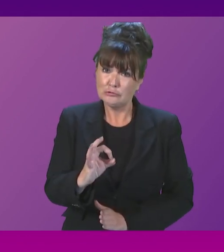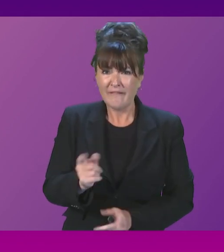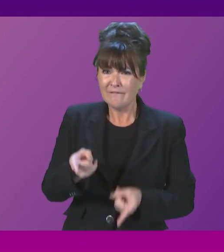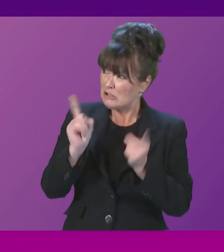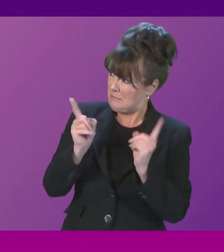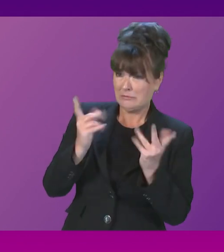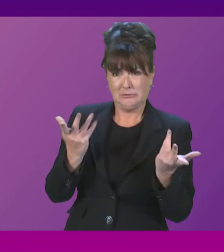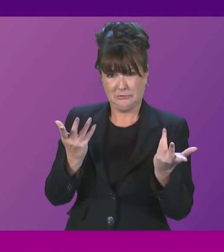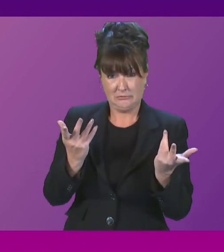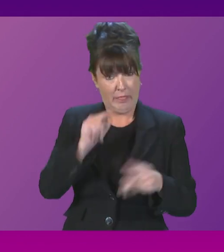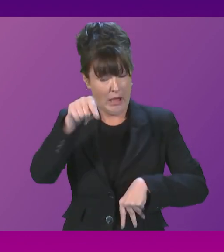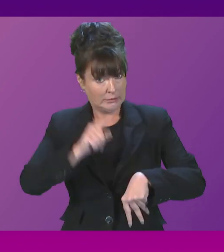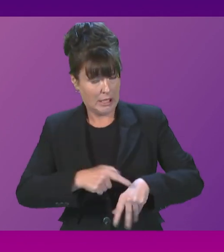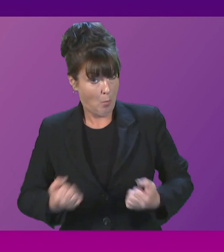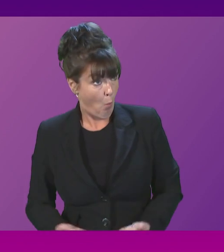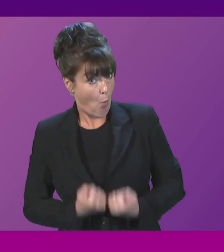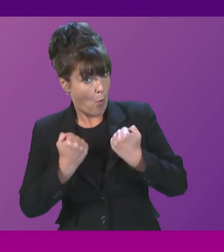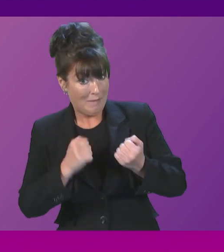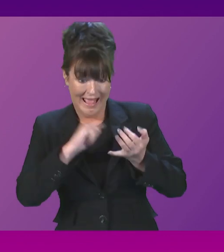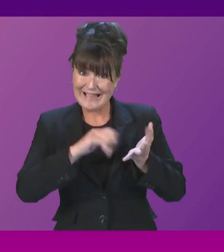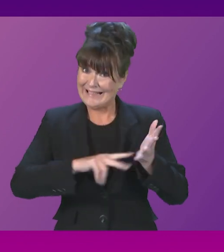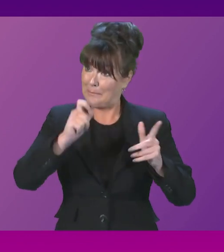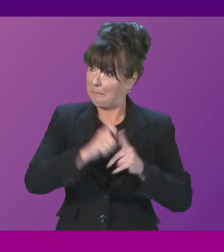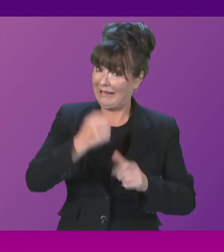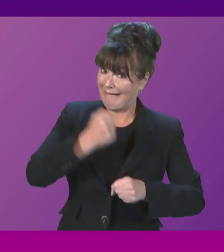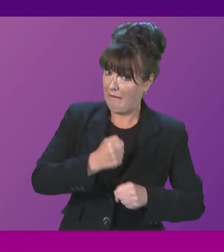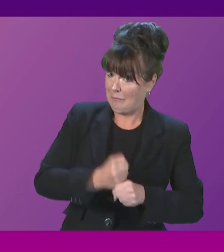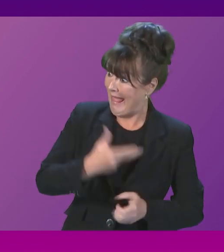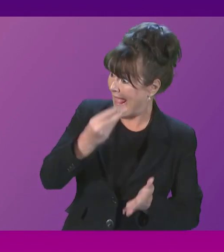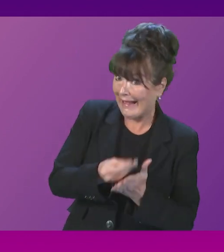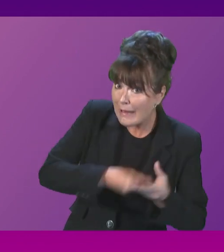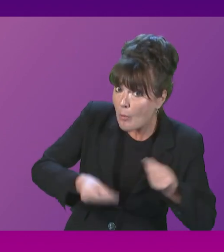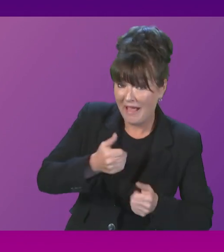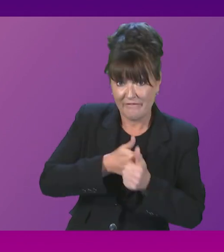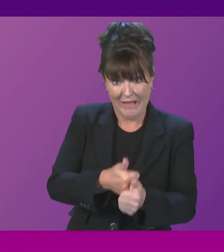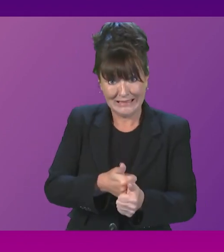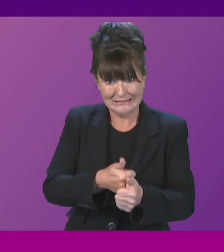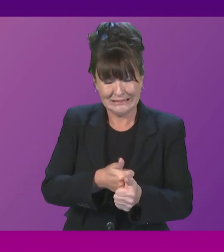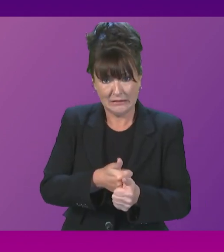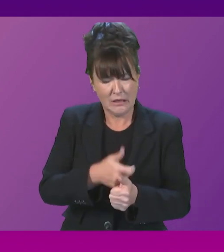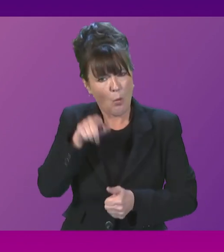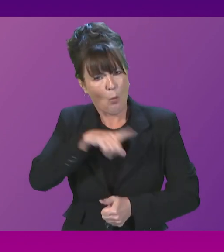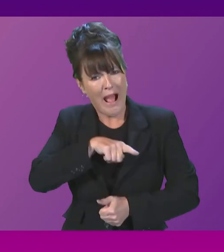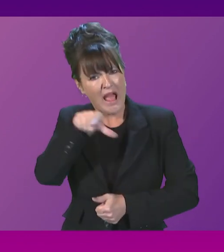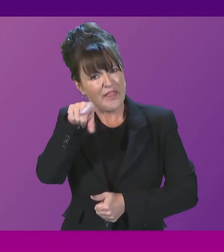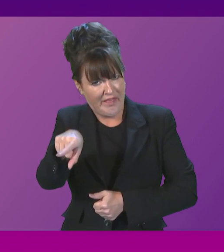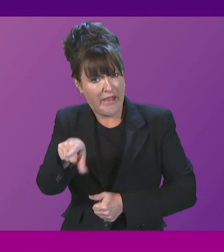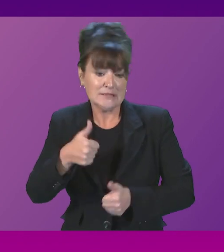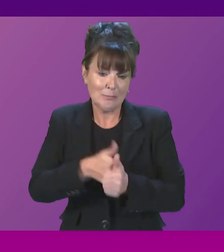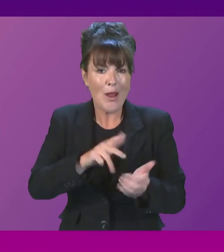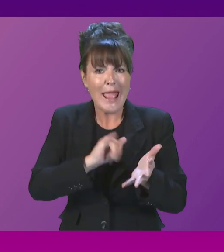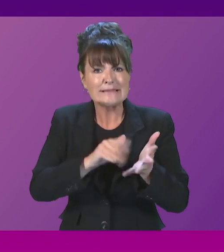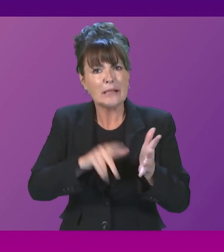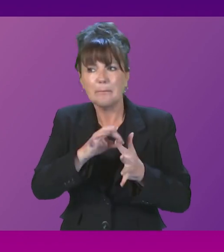owned by an SNP government economic advisor and a prominent independent supporter, receive special treatment from your government?